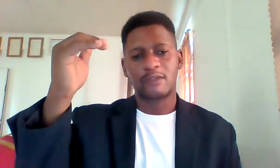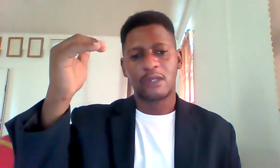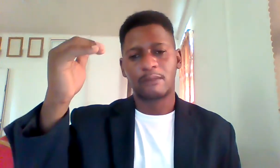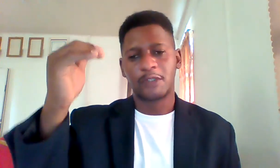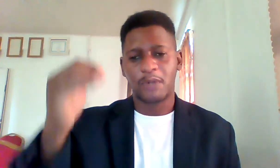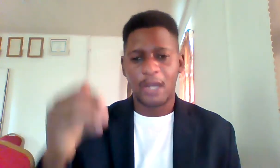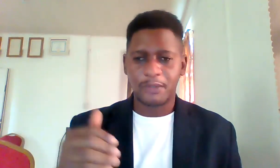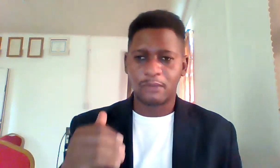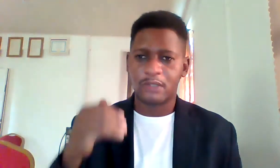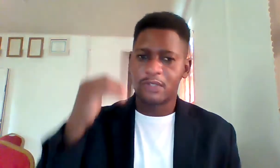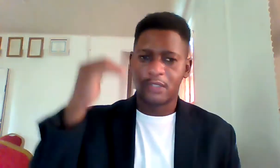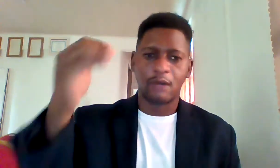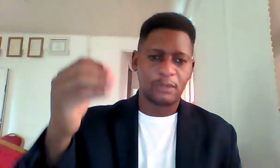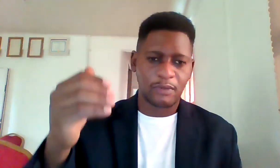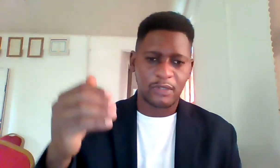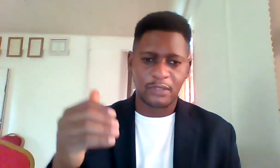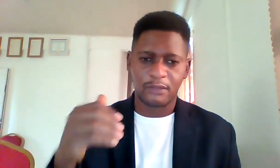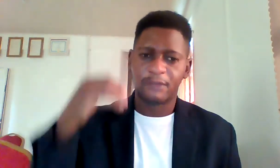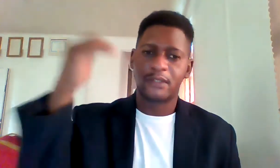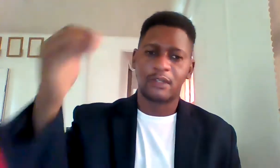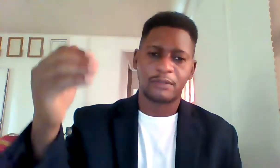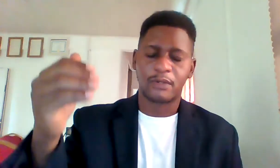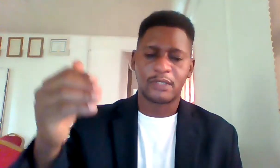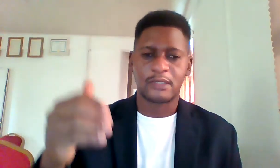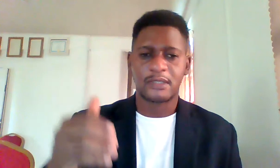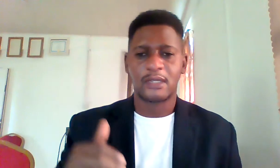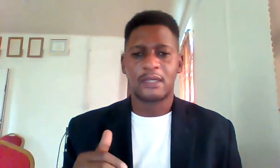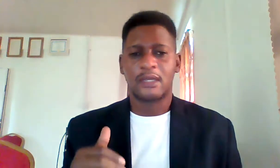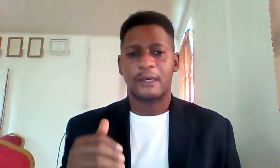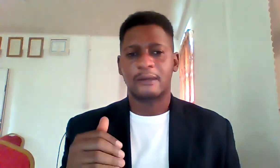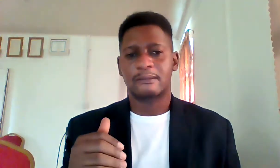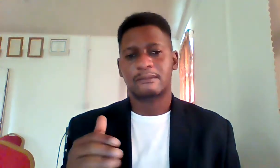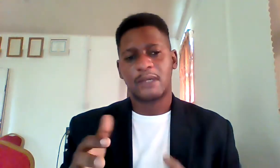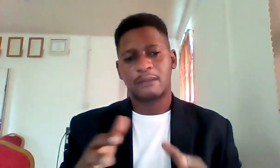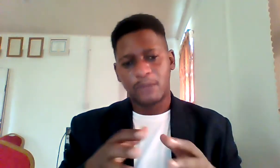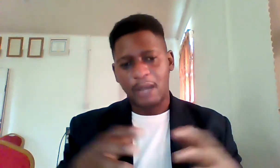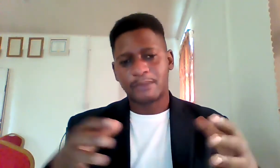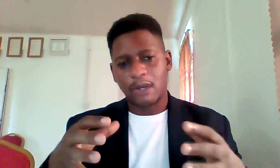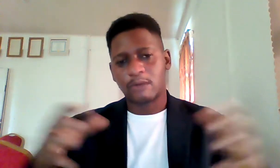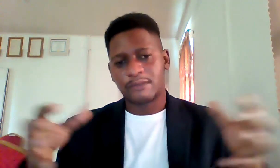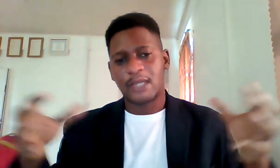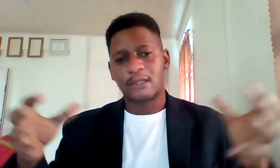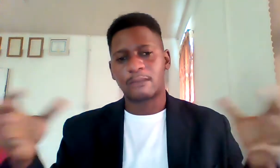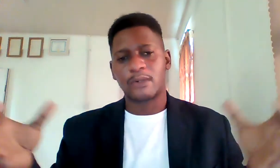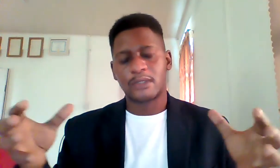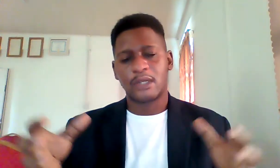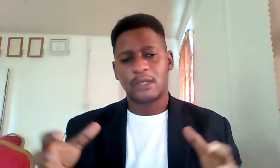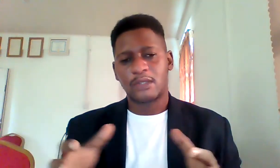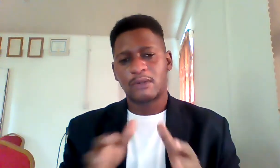numbers perhaps you want to reach a thousand persons or 1500 persons and perhaps out of that numbers you're